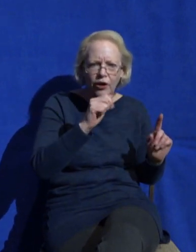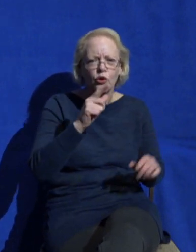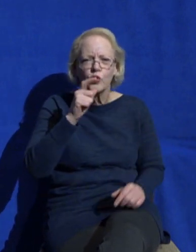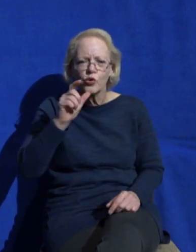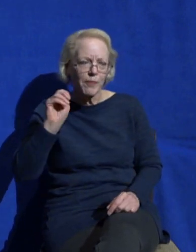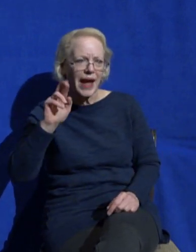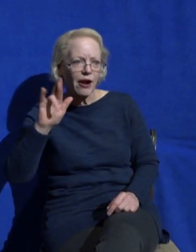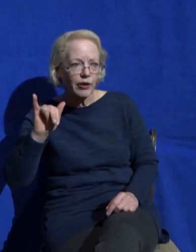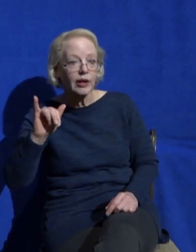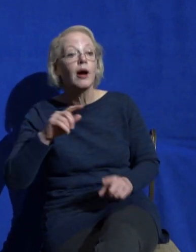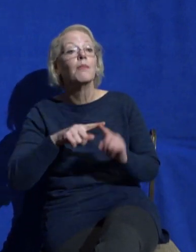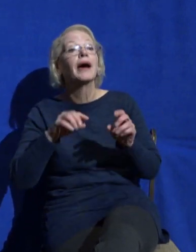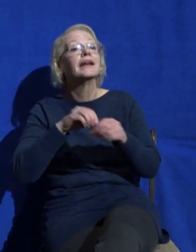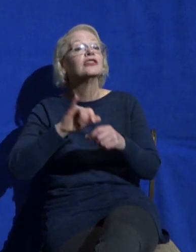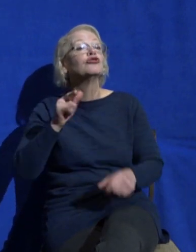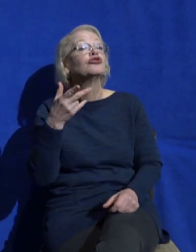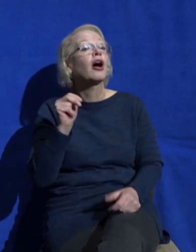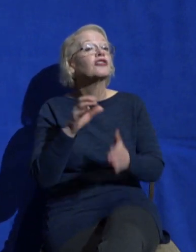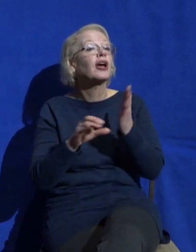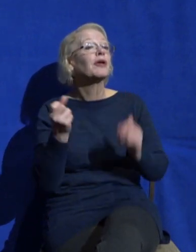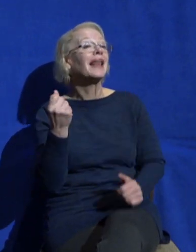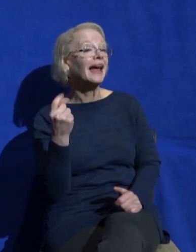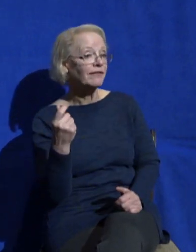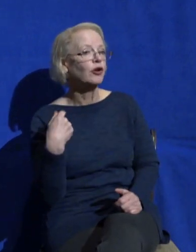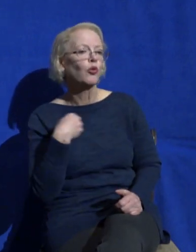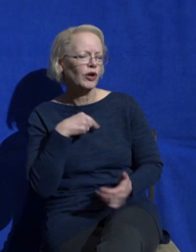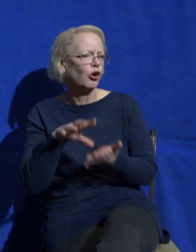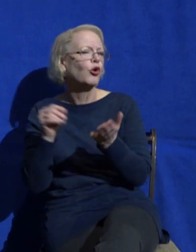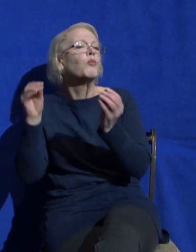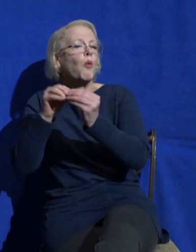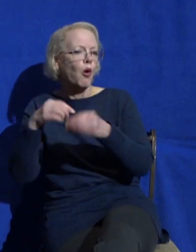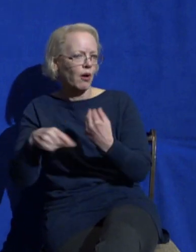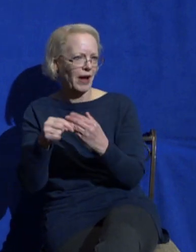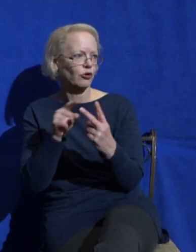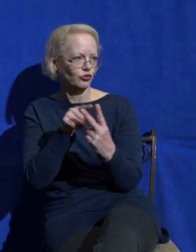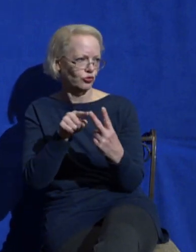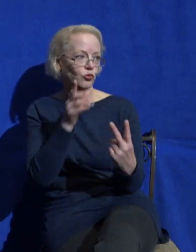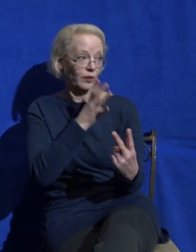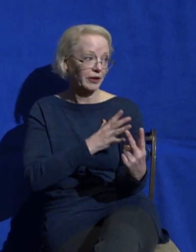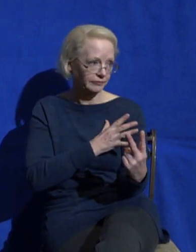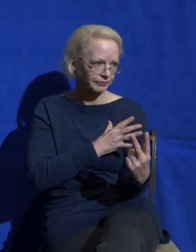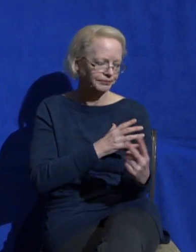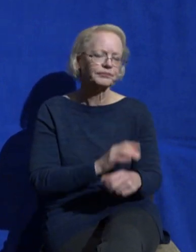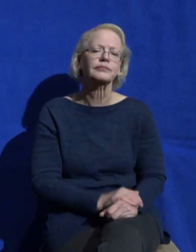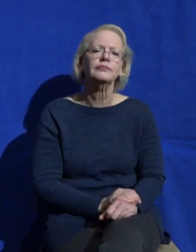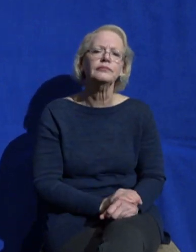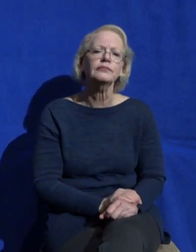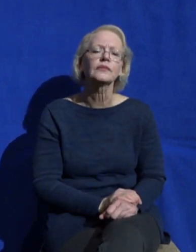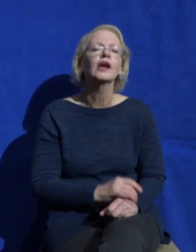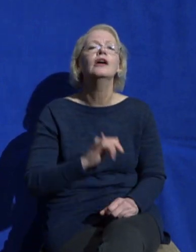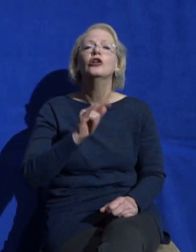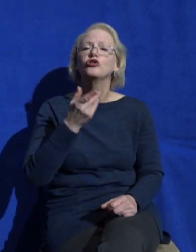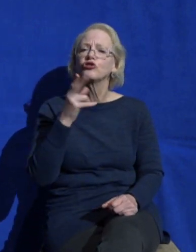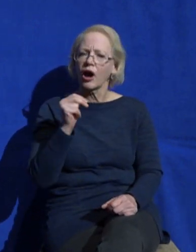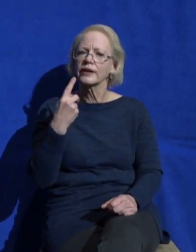chapter 11. You don't have to turn there, but let me just give you this brief summary. So John tells us that Martha lives in Bethany,